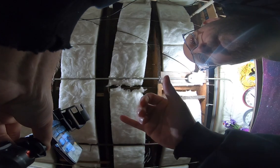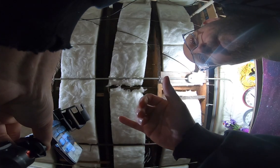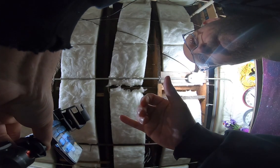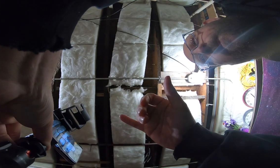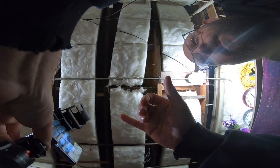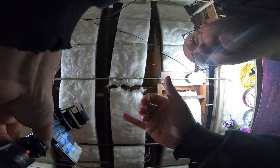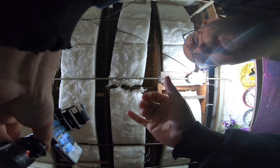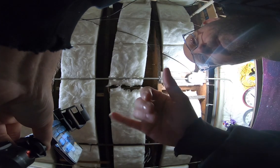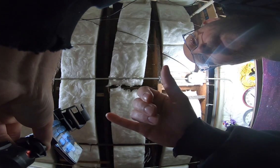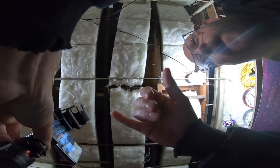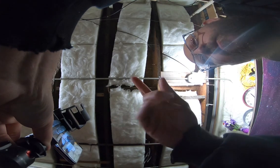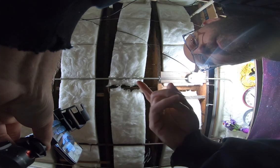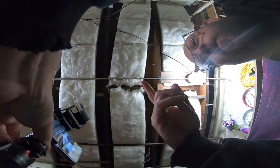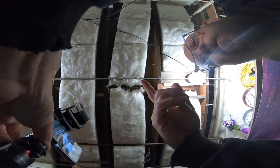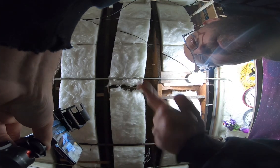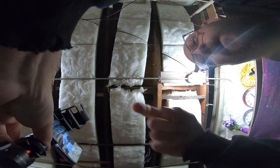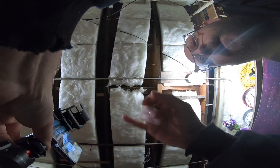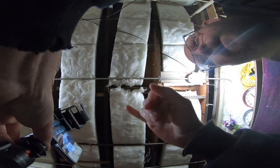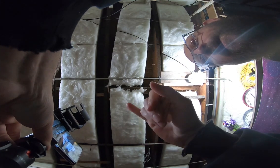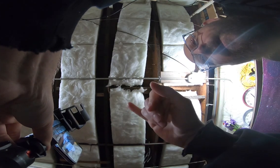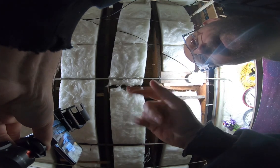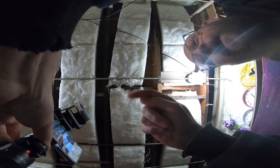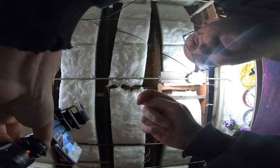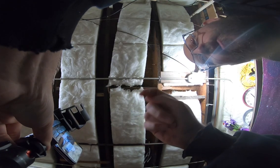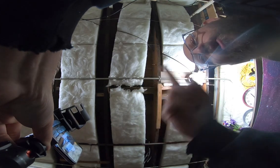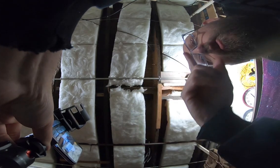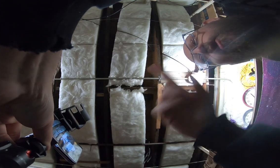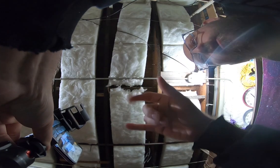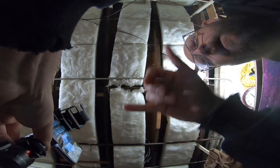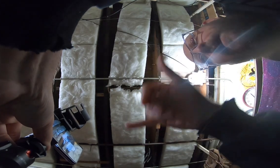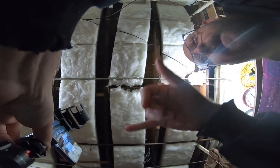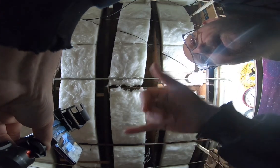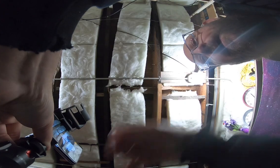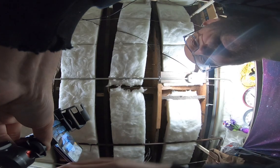That what it looks like